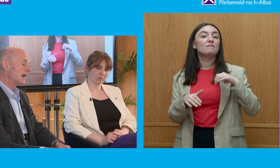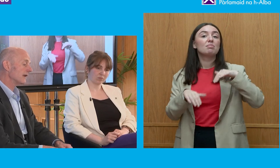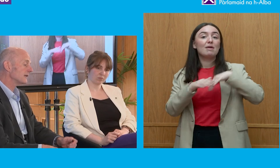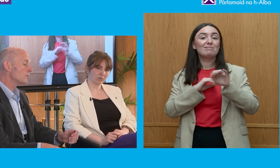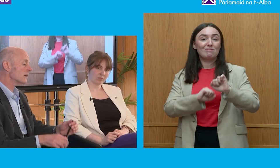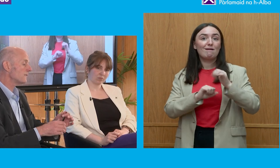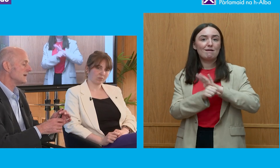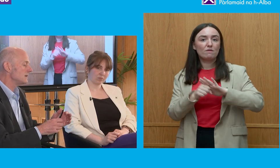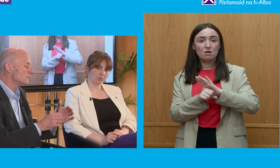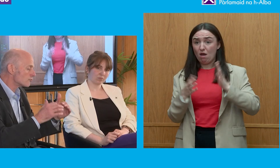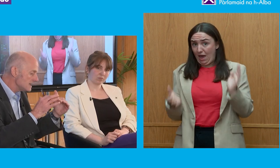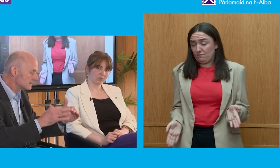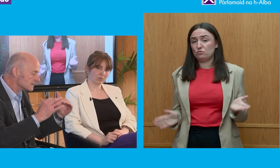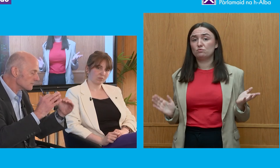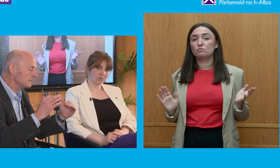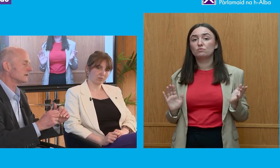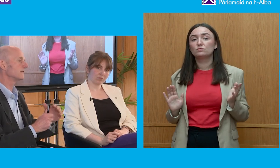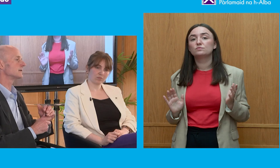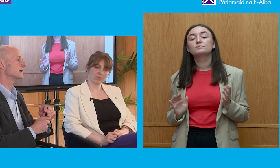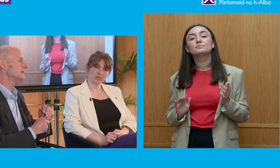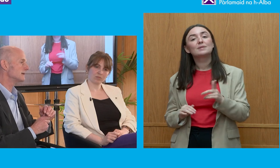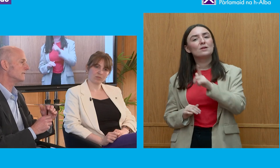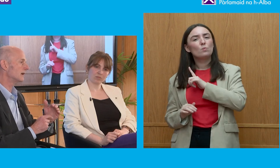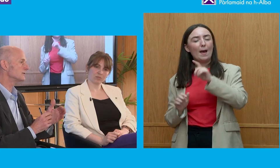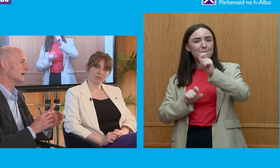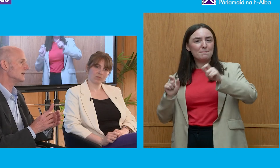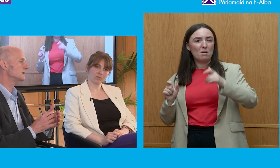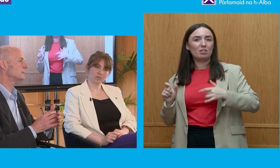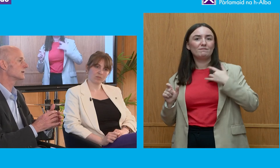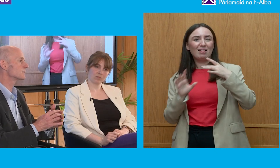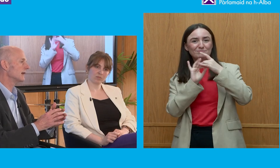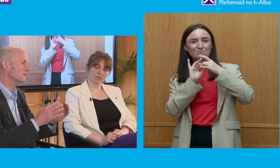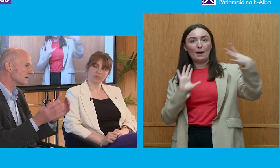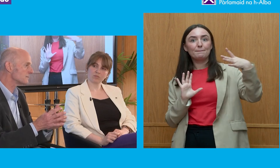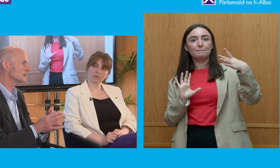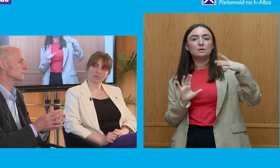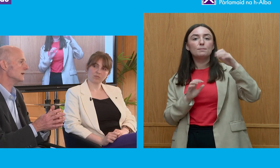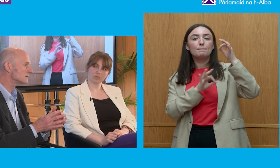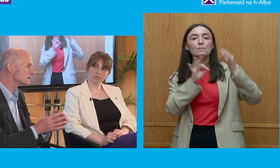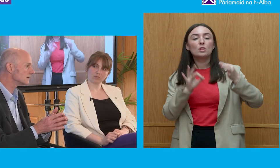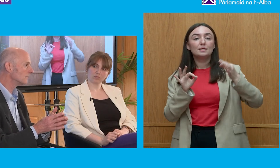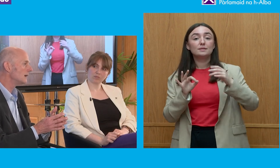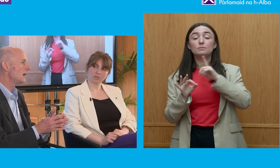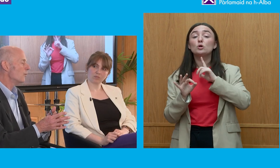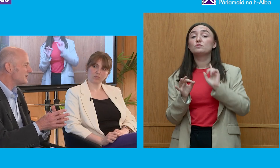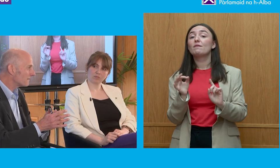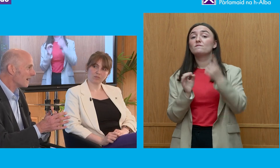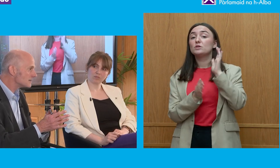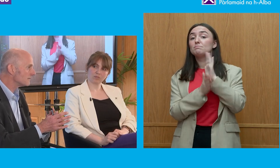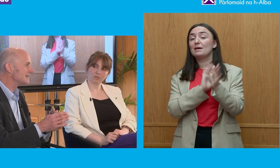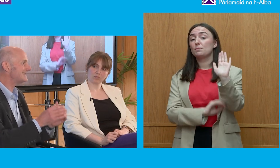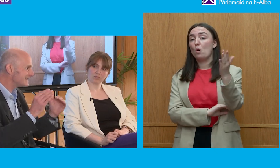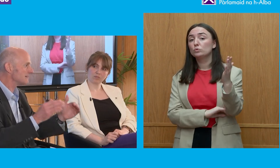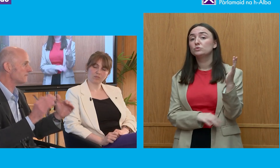and I think one of the reasons that people have felt so disenfranchised is because we have a first-past-the-post system which